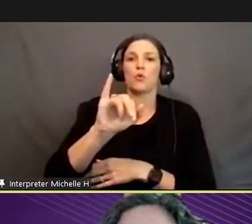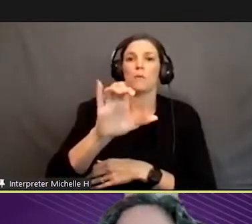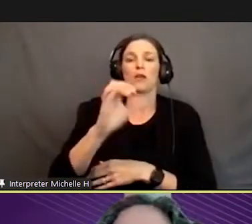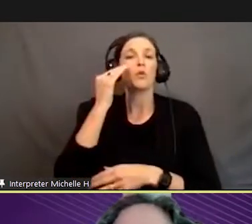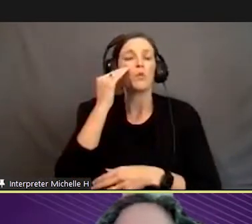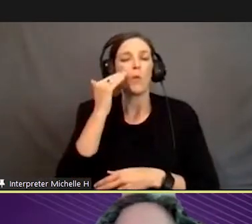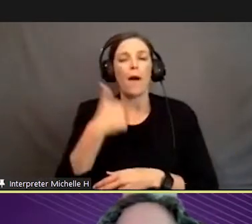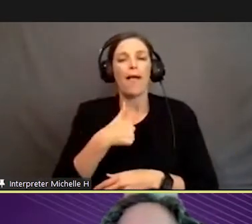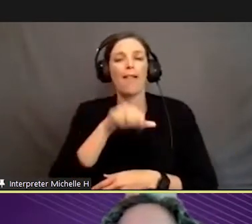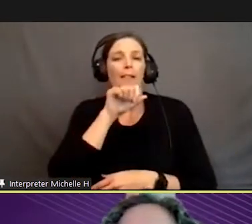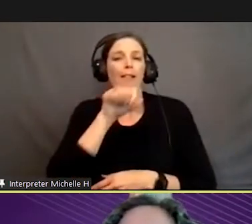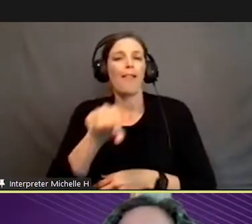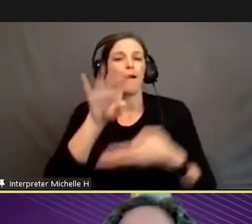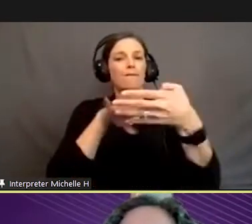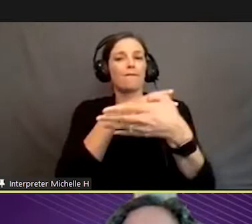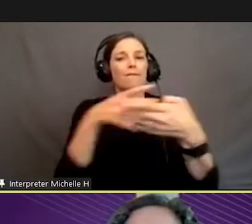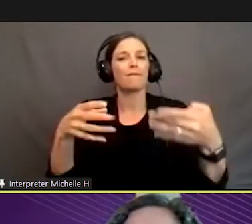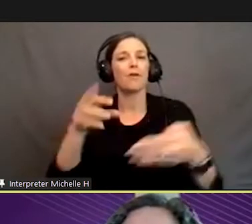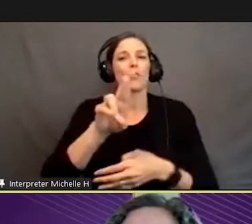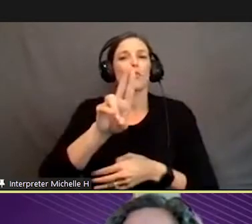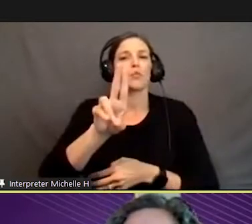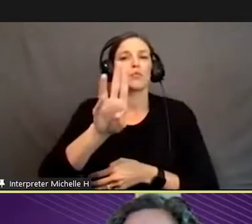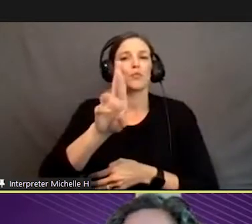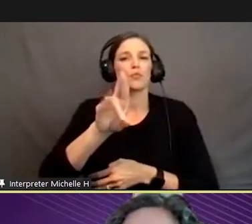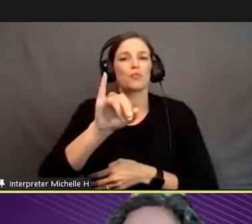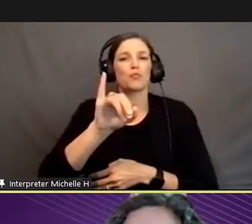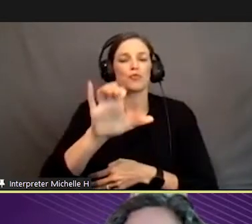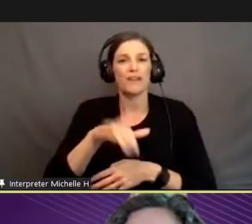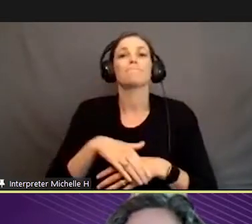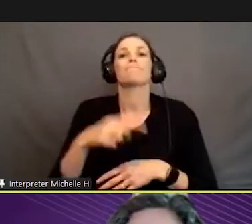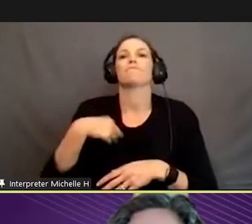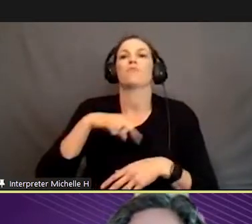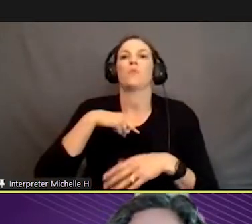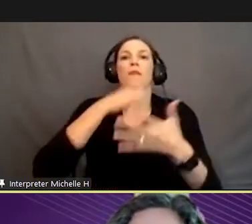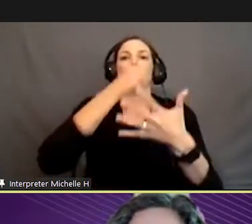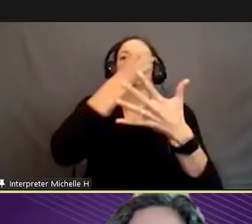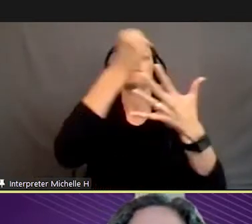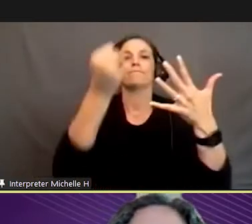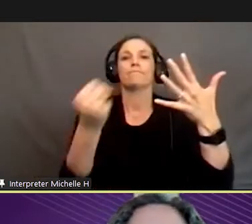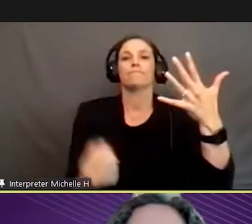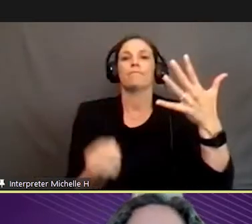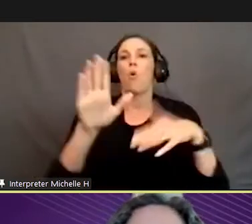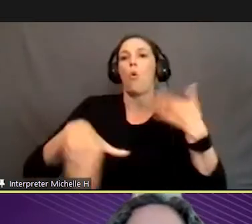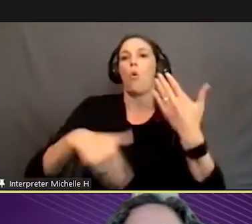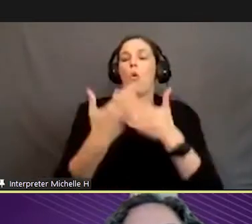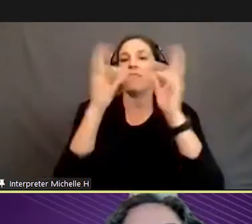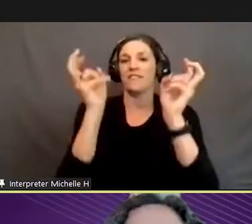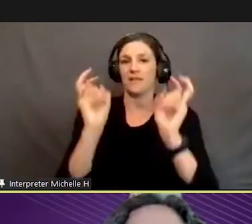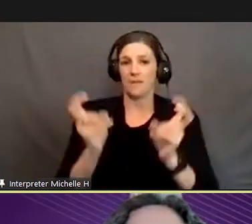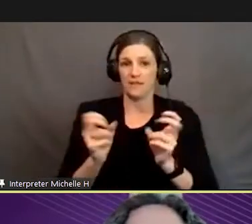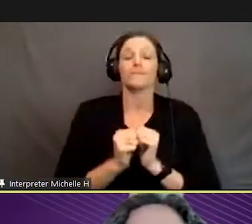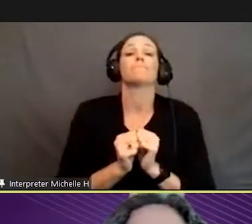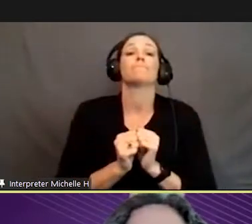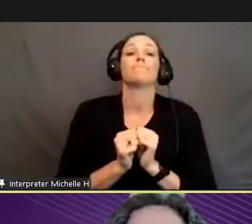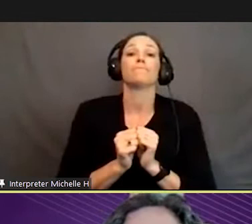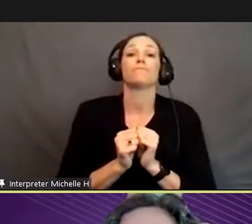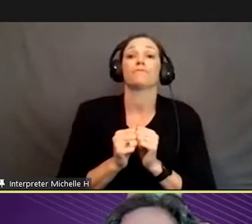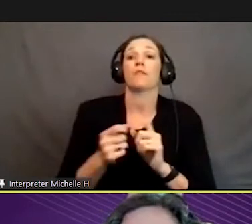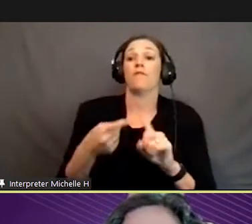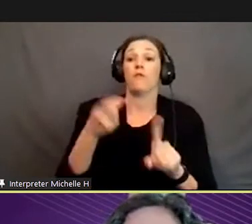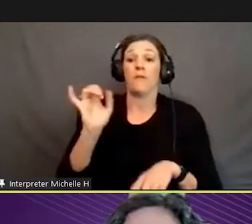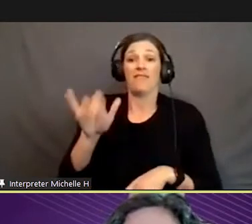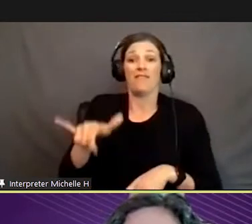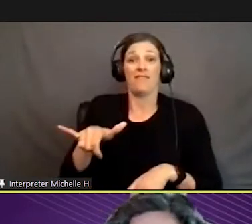rubric, and we wound up rank ordering all of those topics. From that, our top four